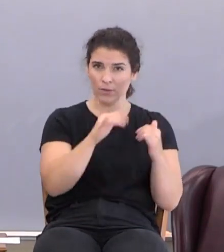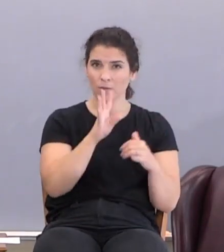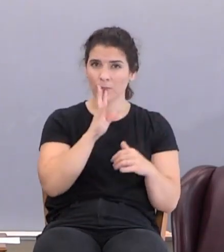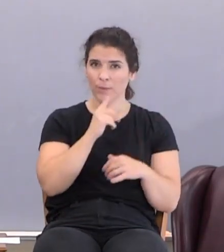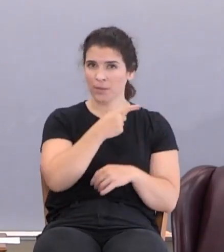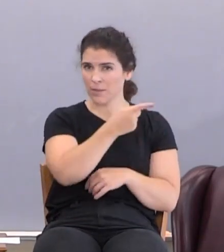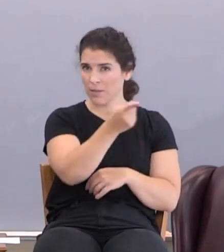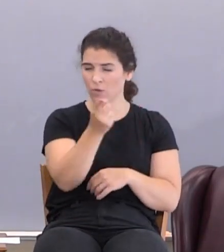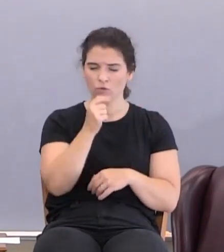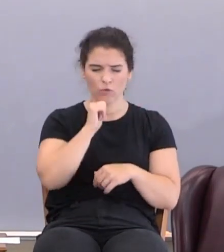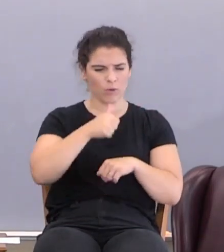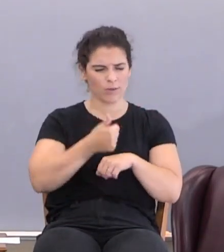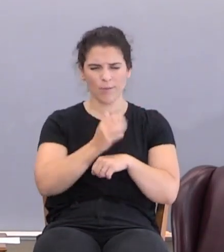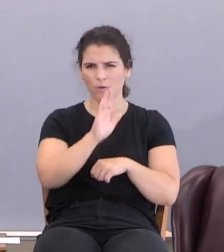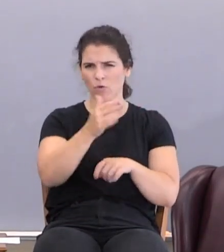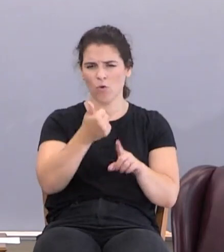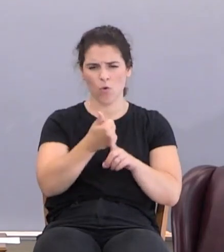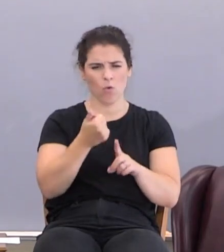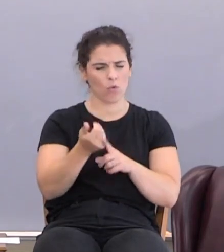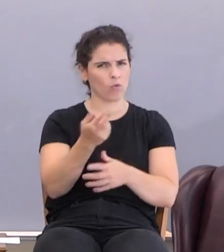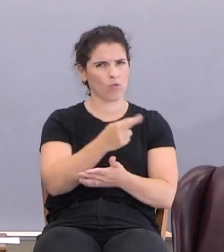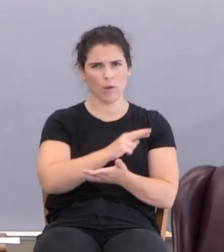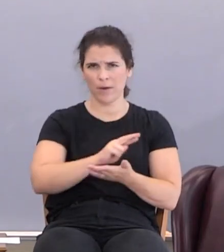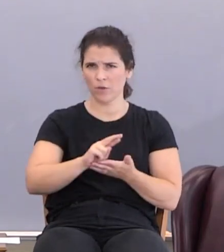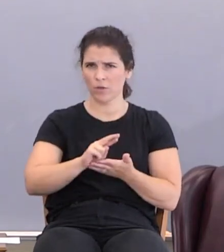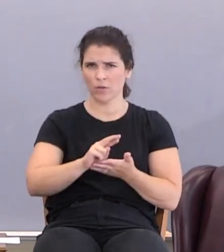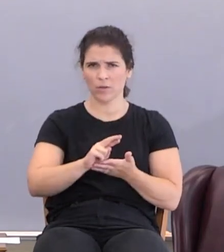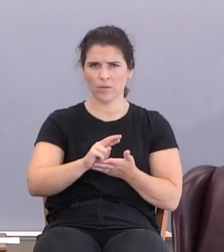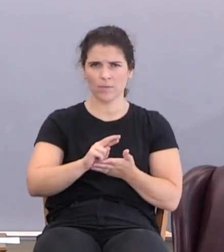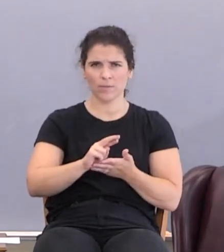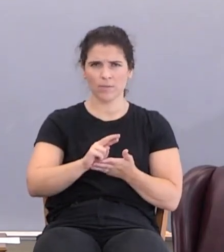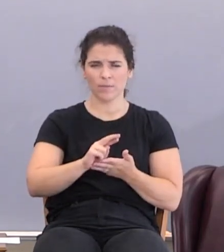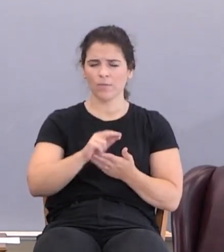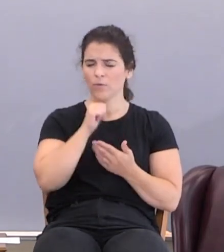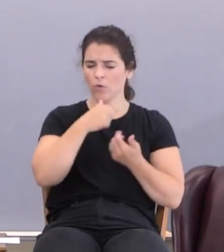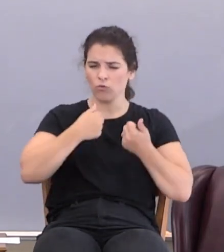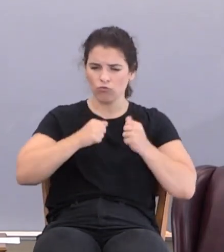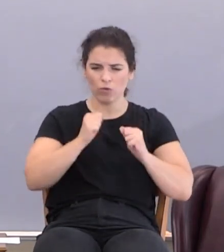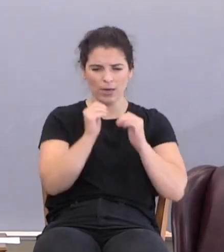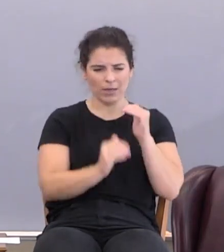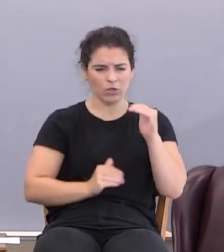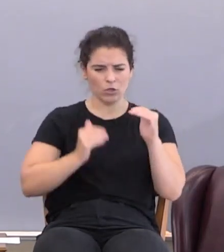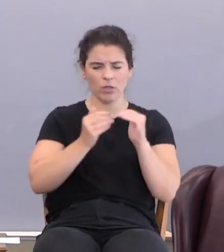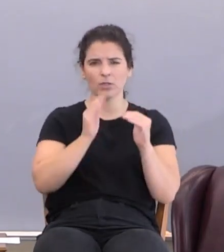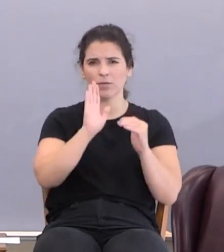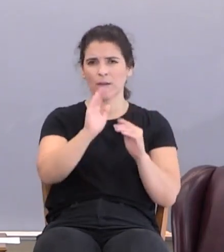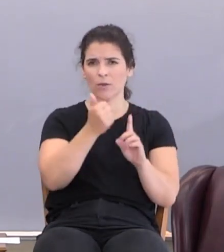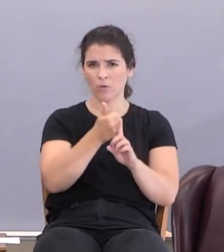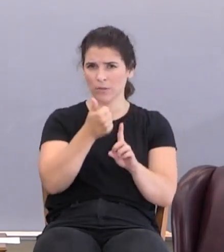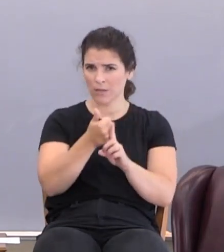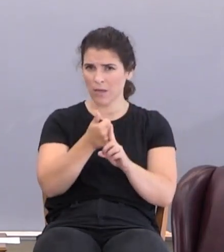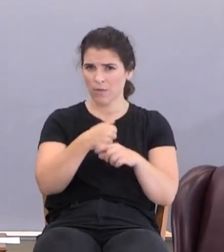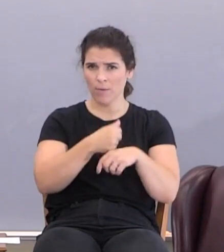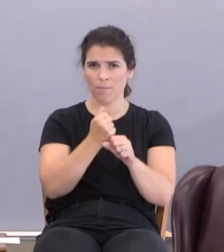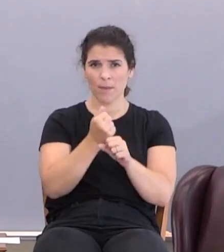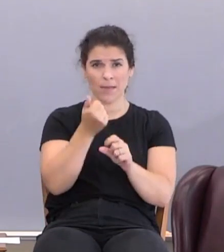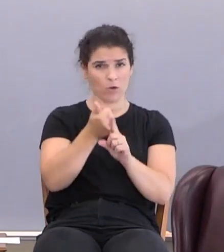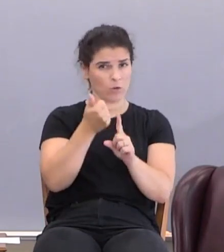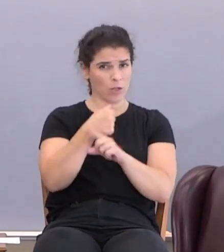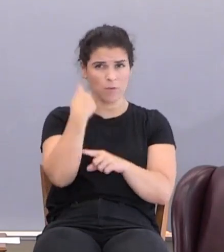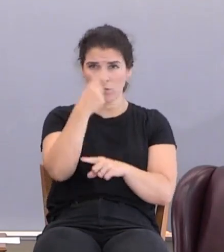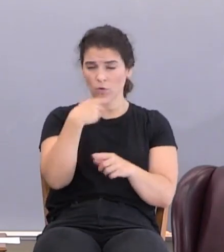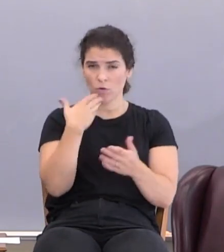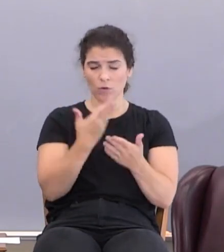don't go about establishing your own righteousness. Listen, don't try to justify yourself, make yourself look good, just back off